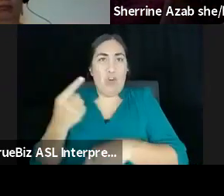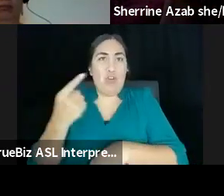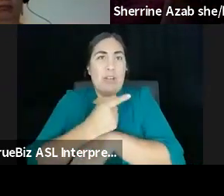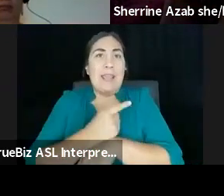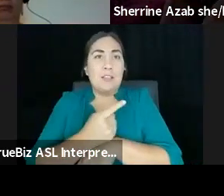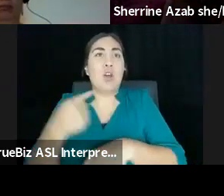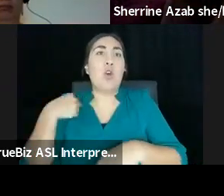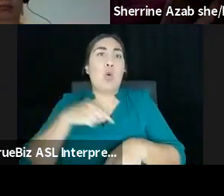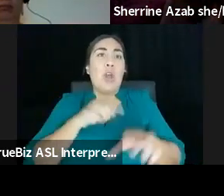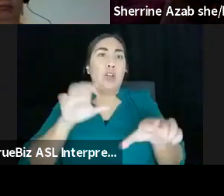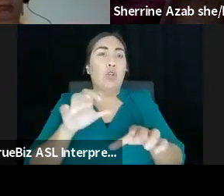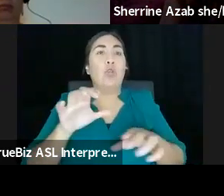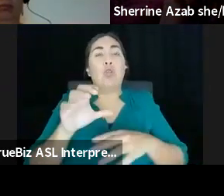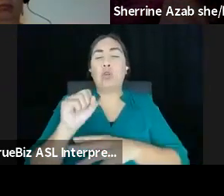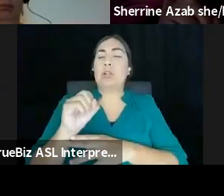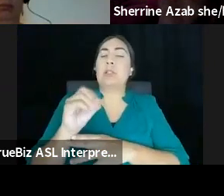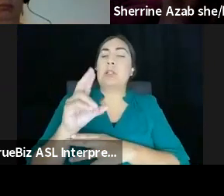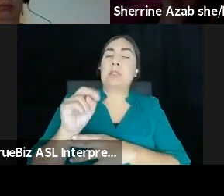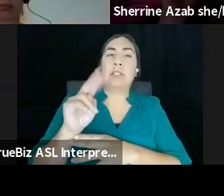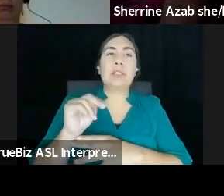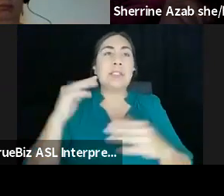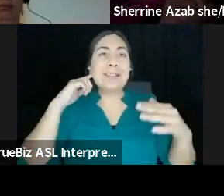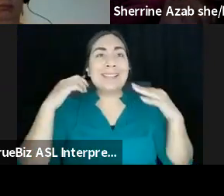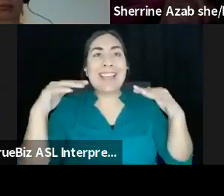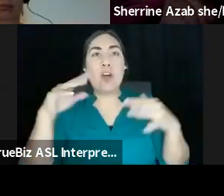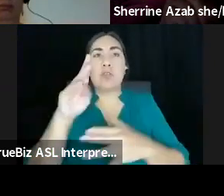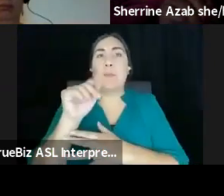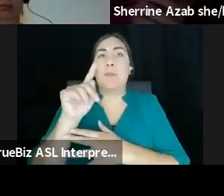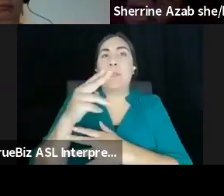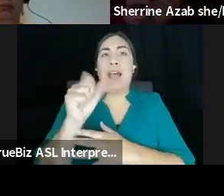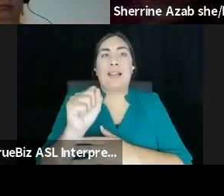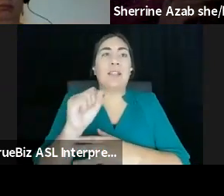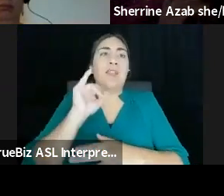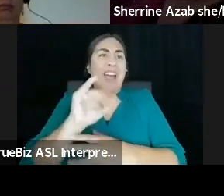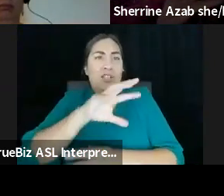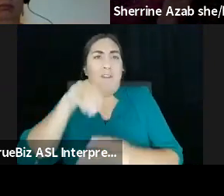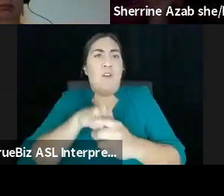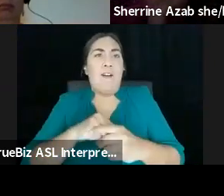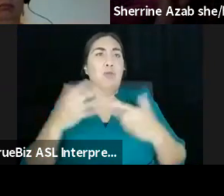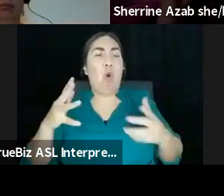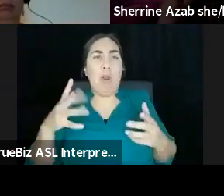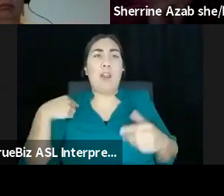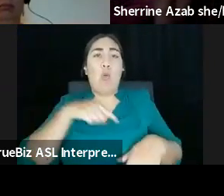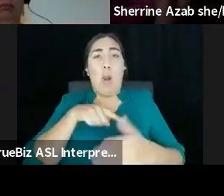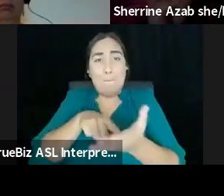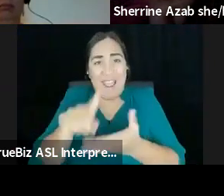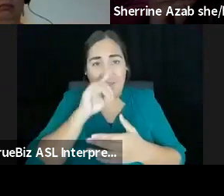exchange relationally, but we were paying them for those as like, like it, because there is this certain sense of like,